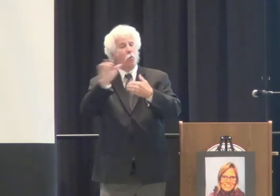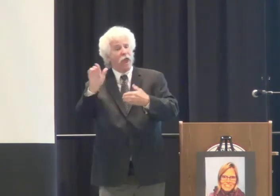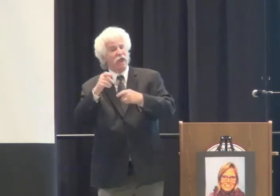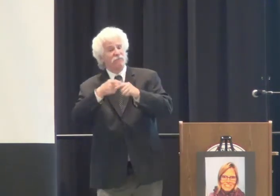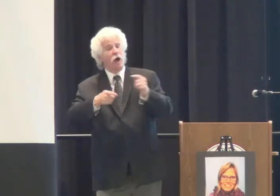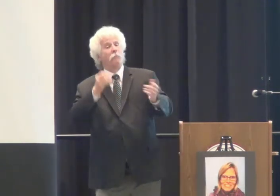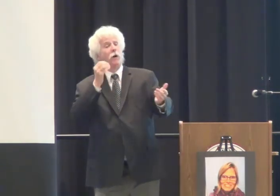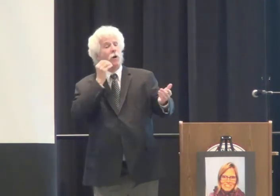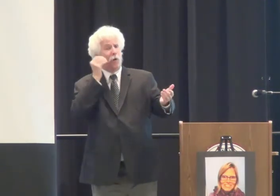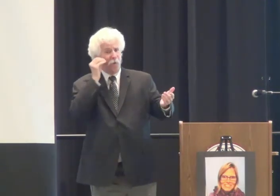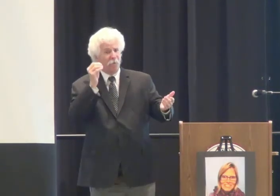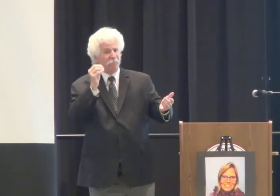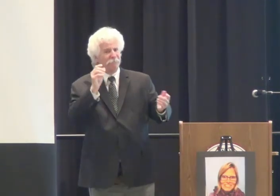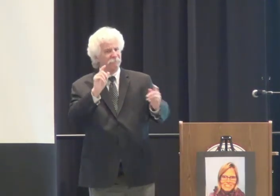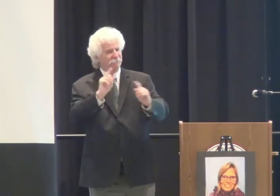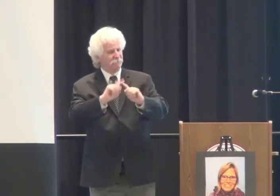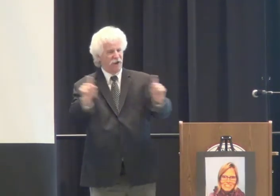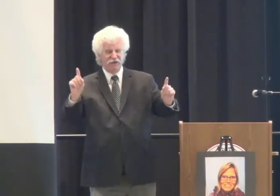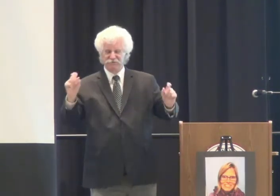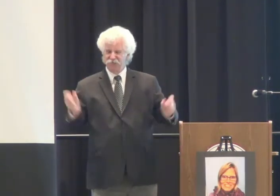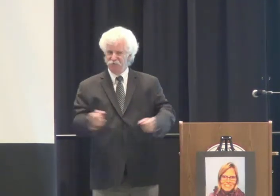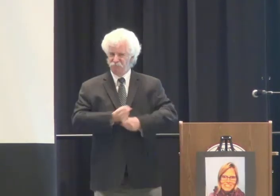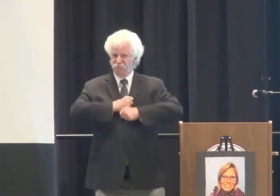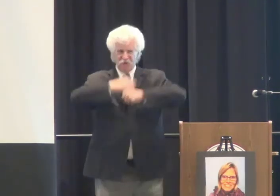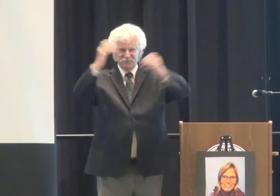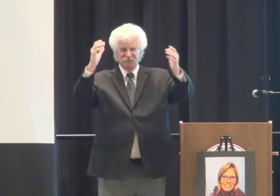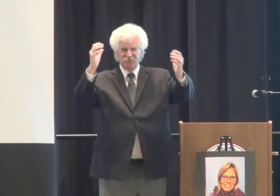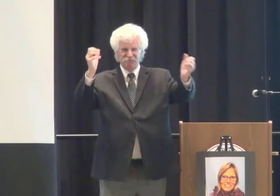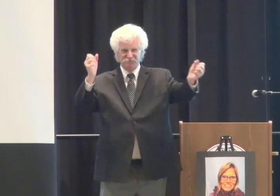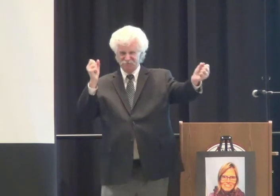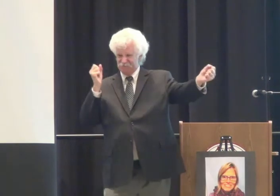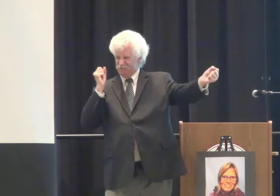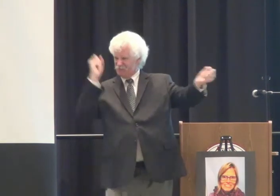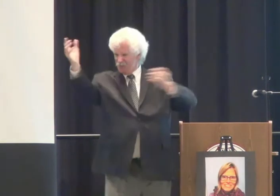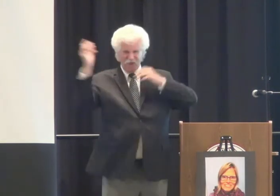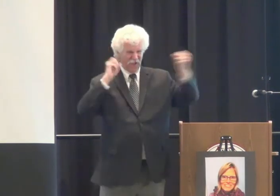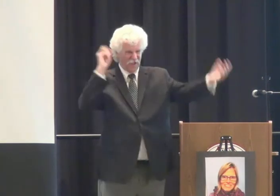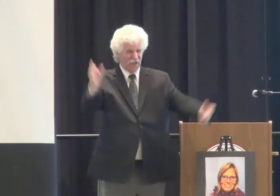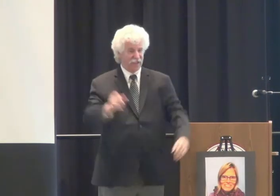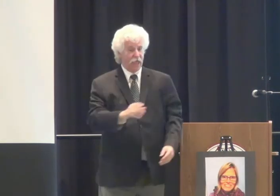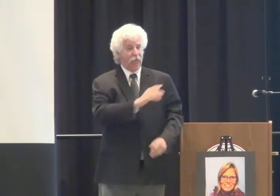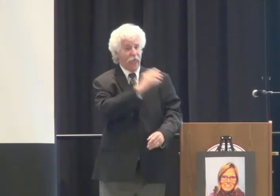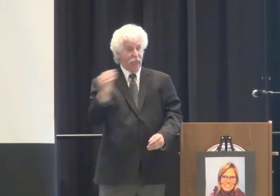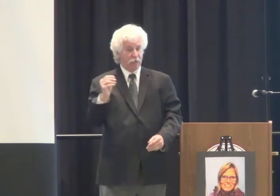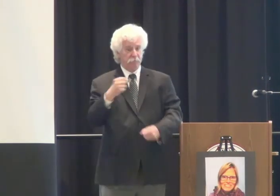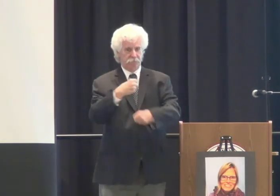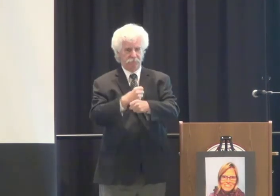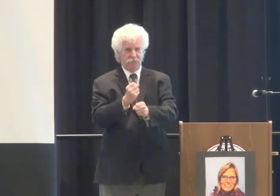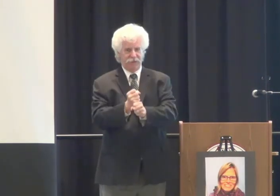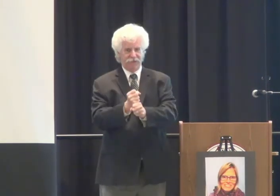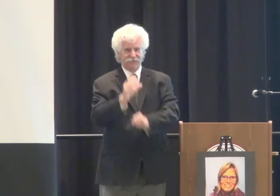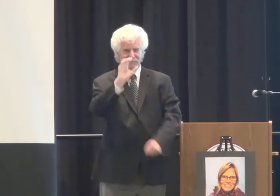University of Long Beach her home, home away from home perhaps, but she truly grew